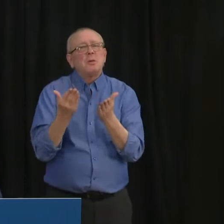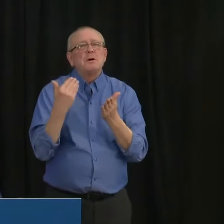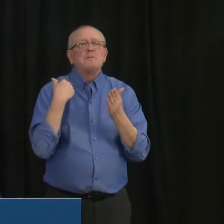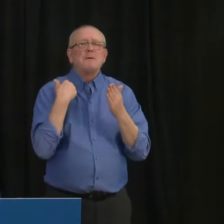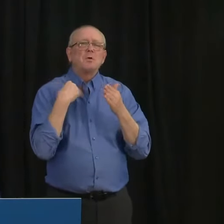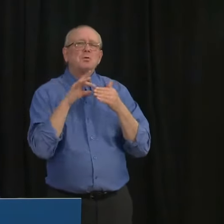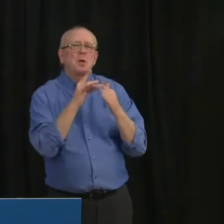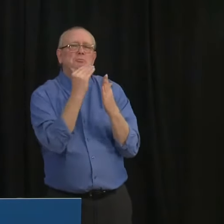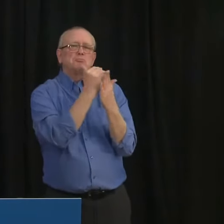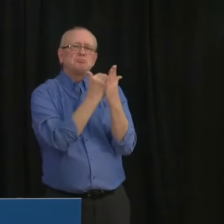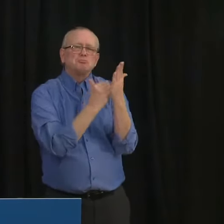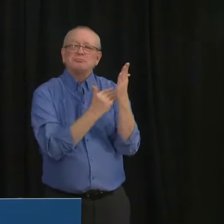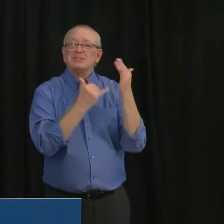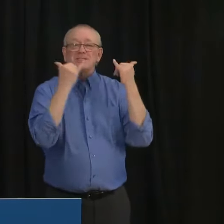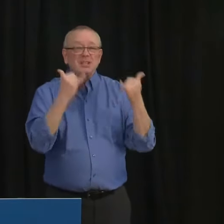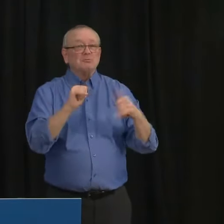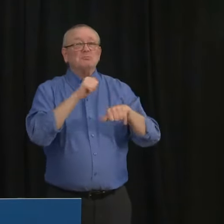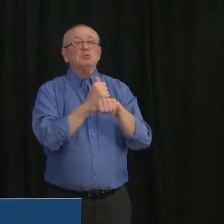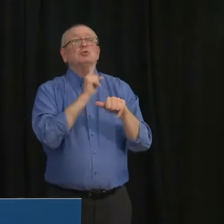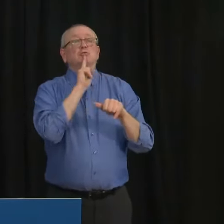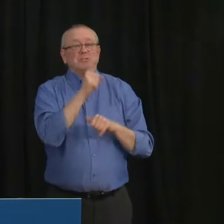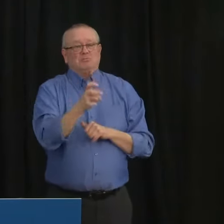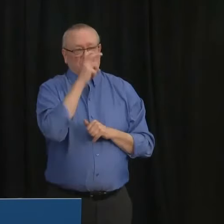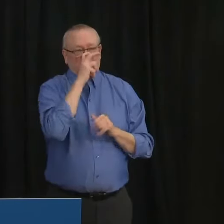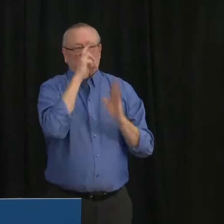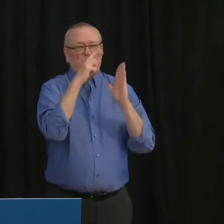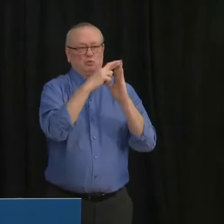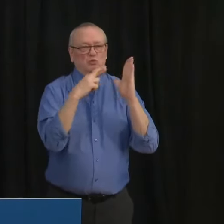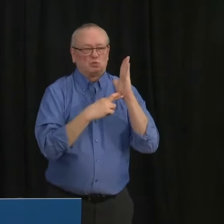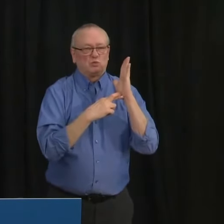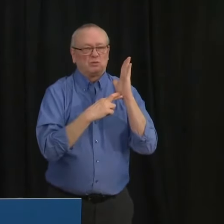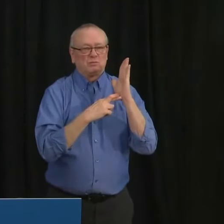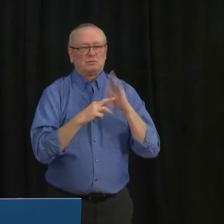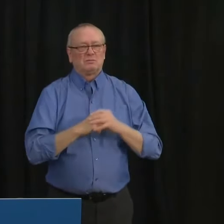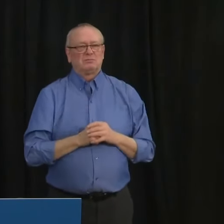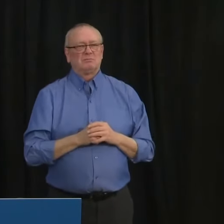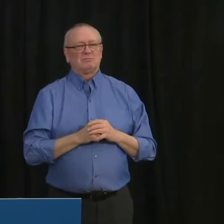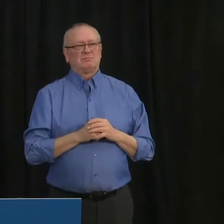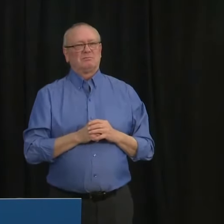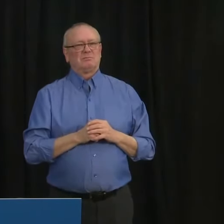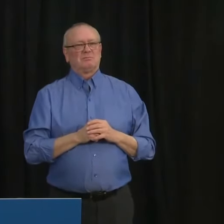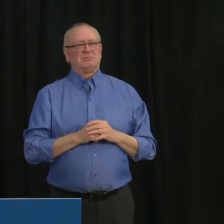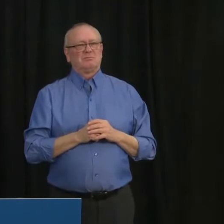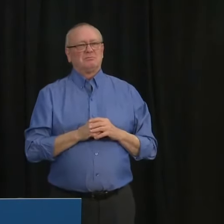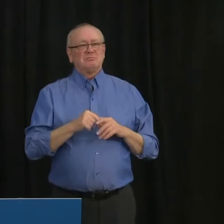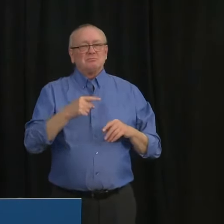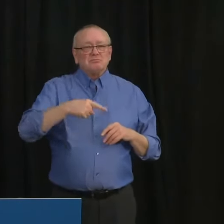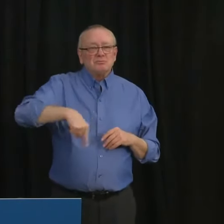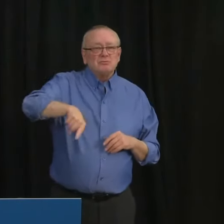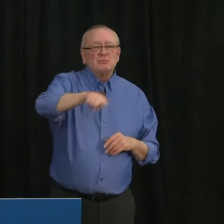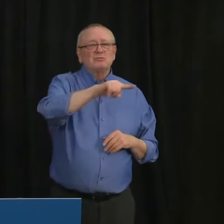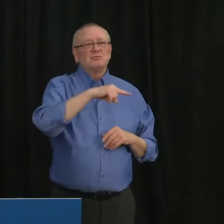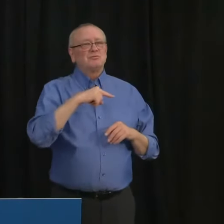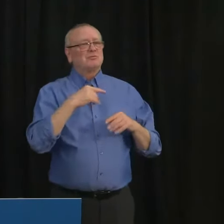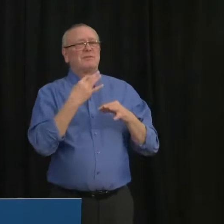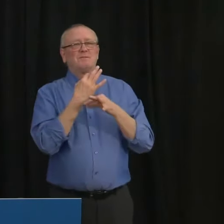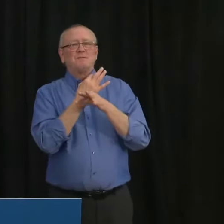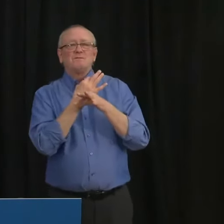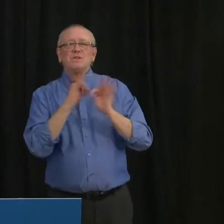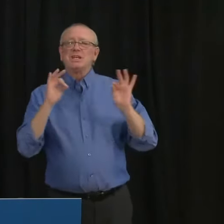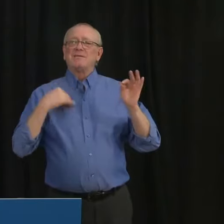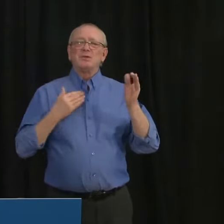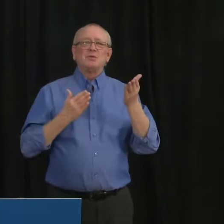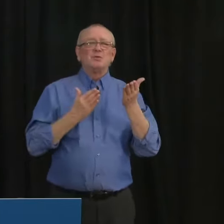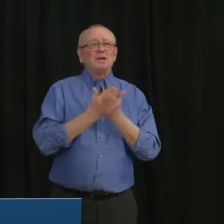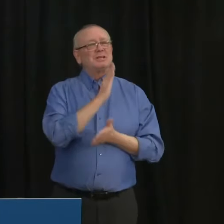We believe this approach balances the Charter-protected fundamental right to freedom of religion with the public health